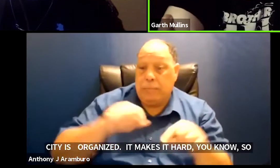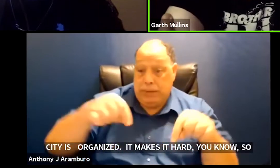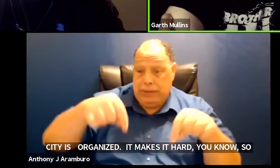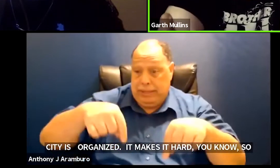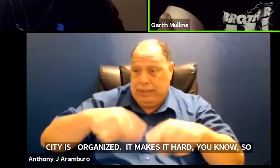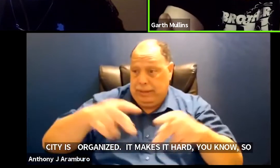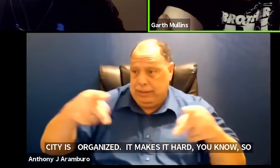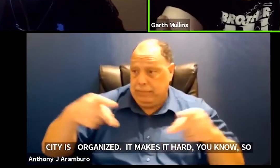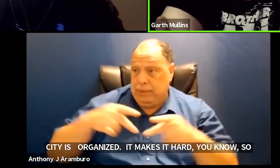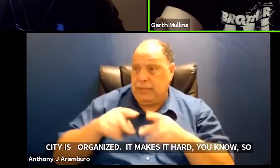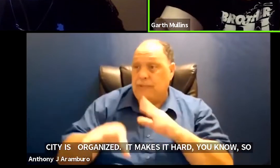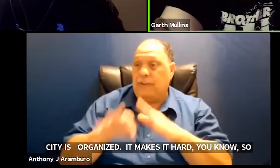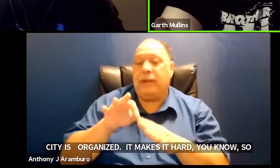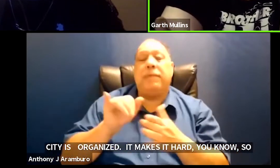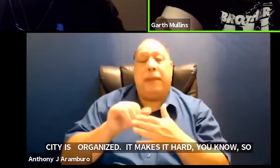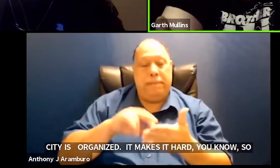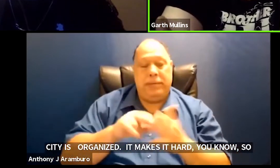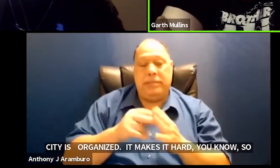means a lot i think